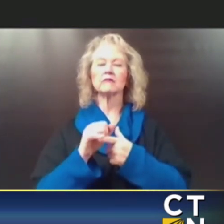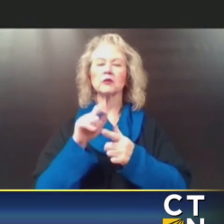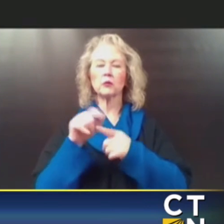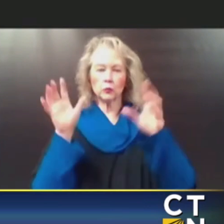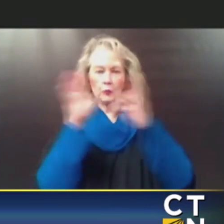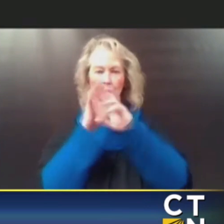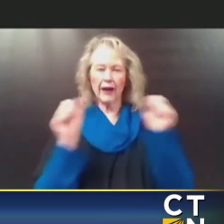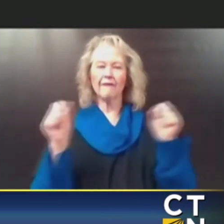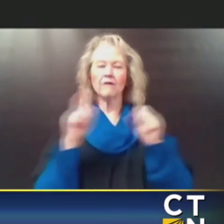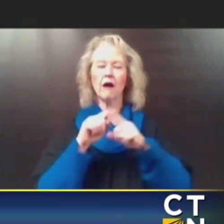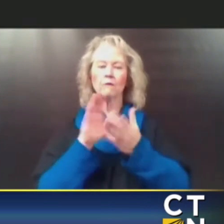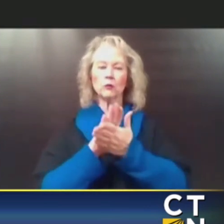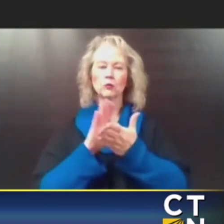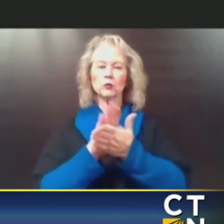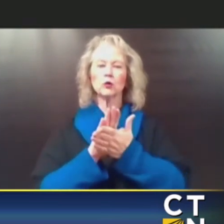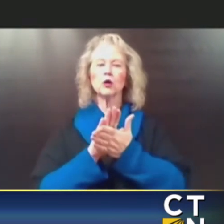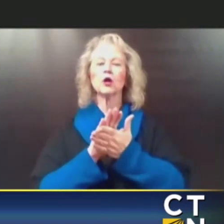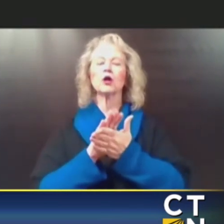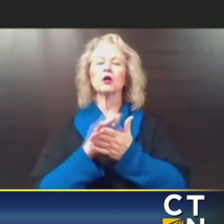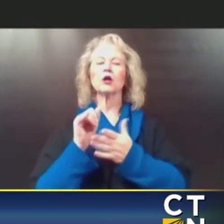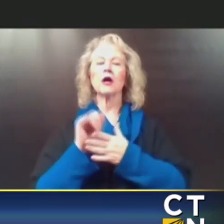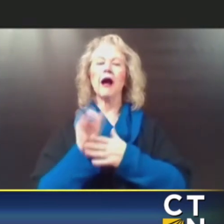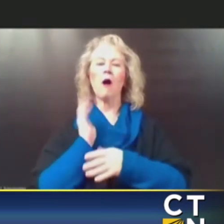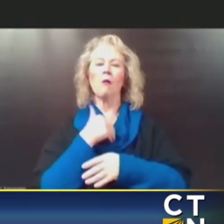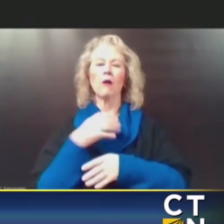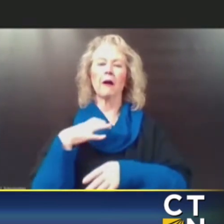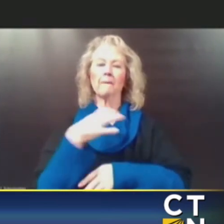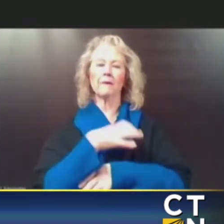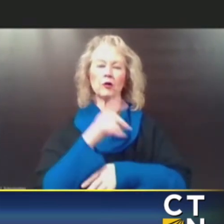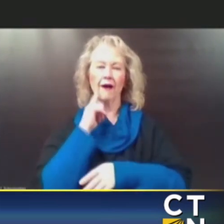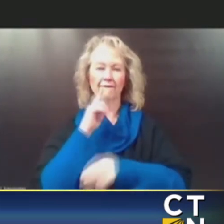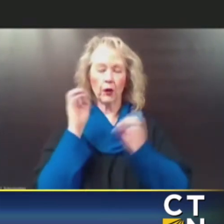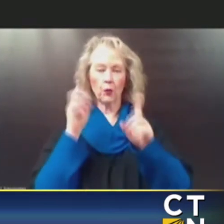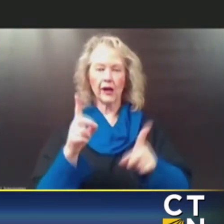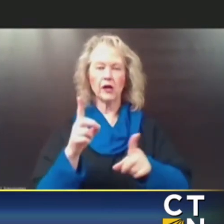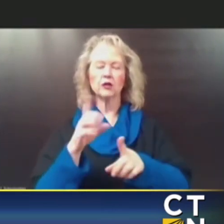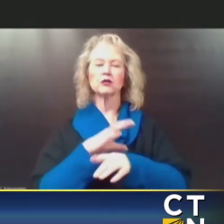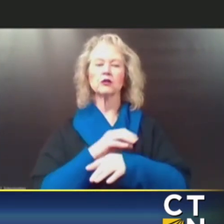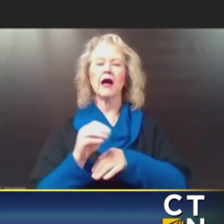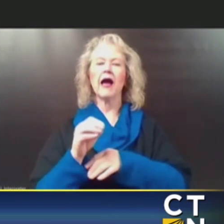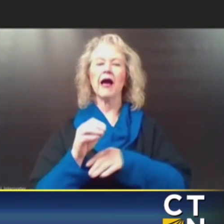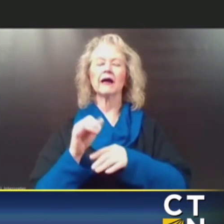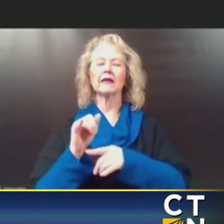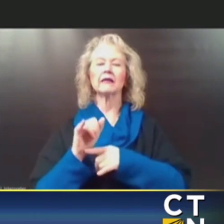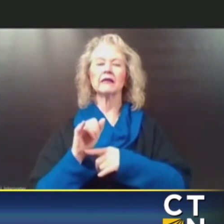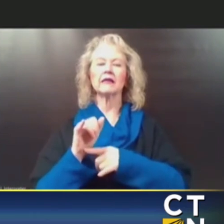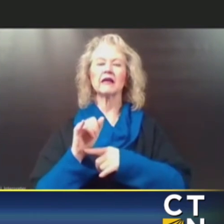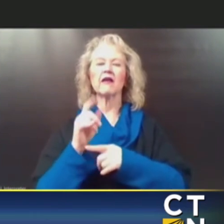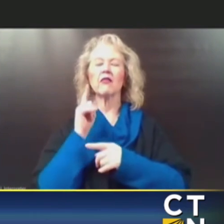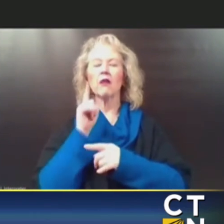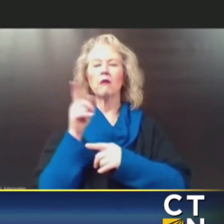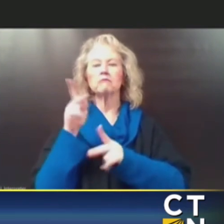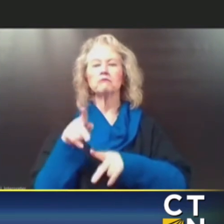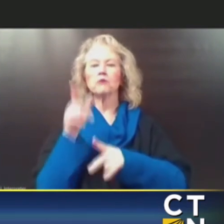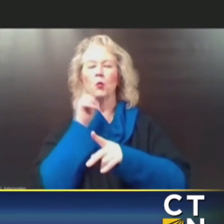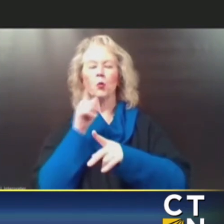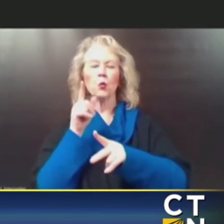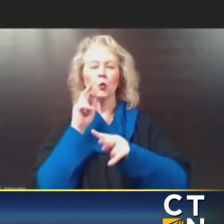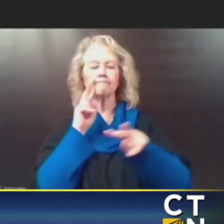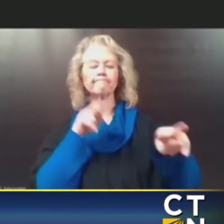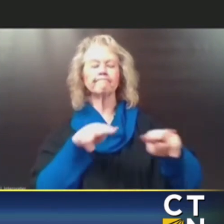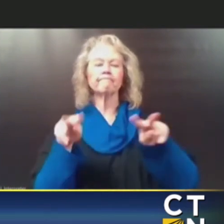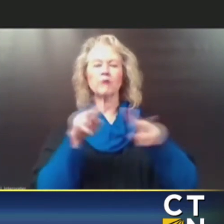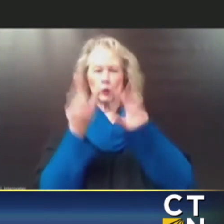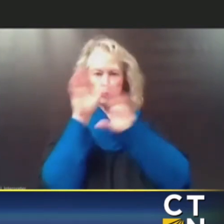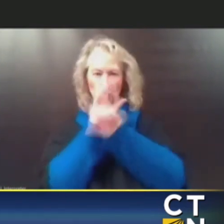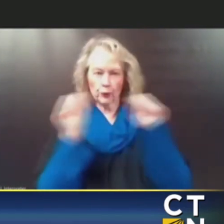Superintendents of Schools, Charlene Russell-Tucker, Commissioner of Education, and Dr. Matthew Conway, Overseas Superintendents as well.